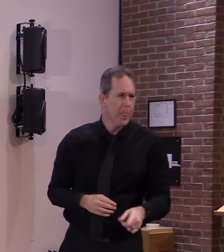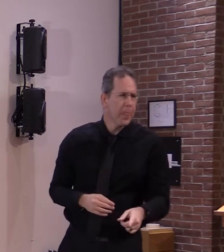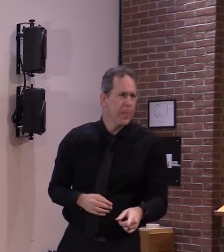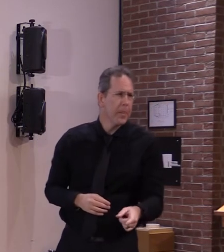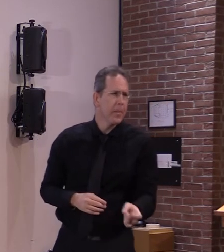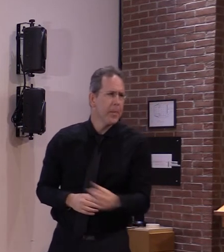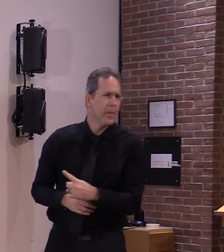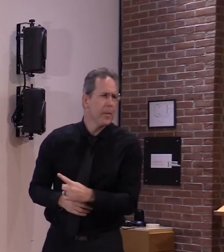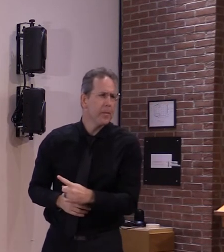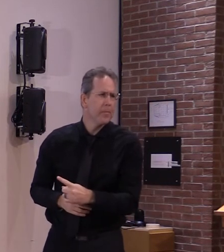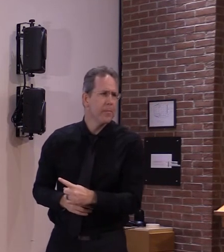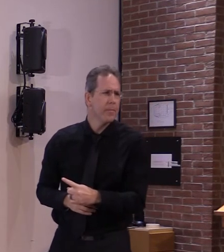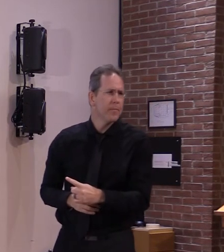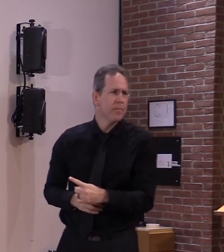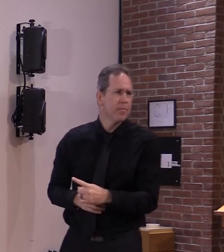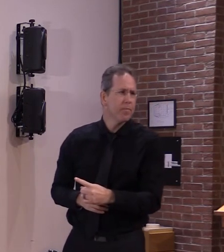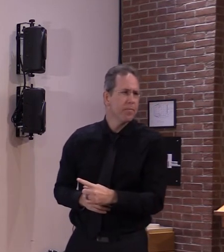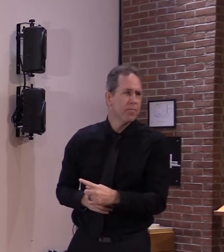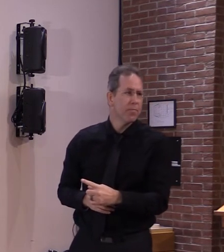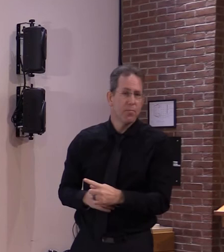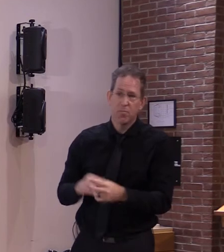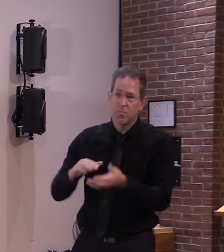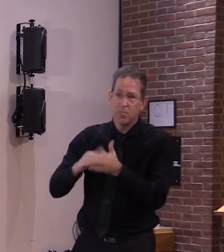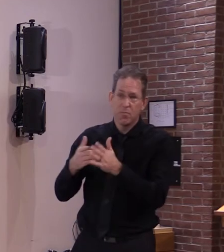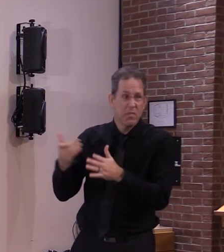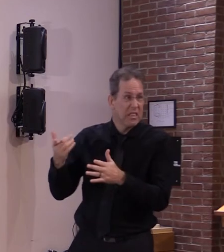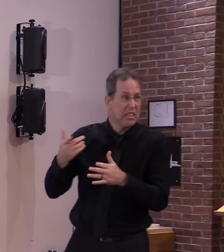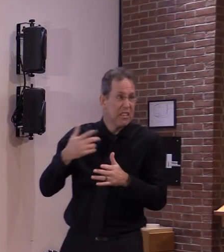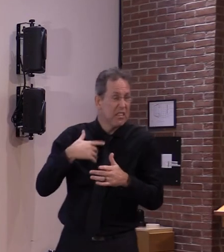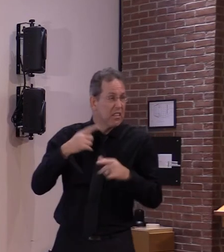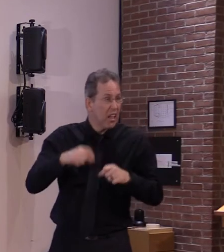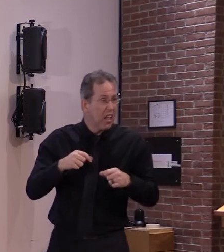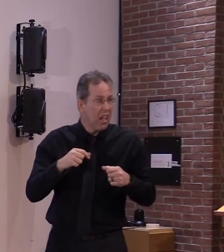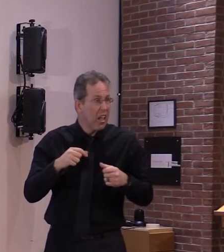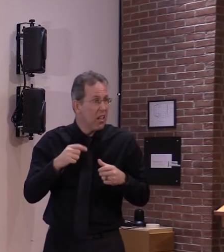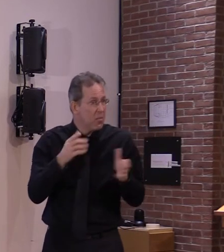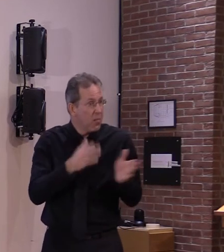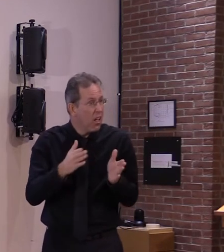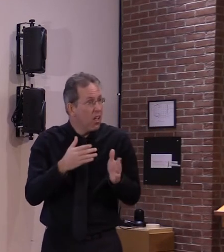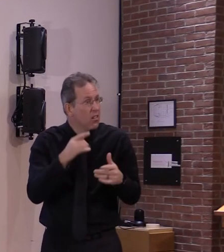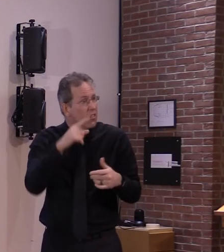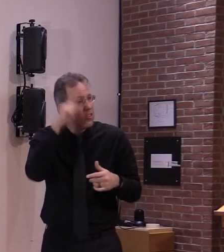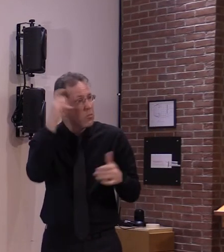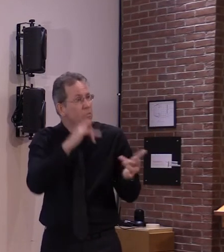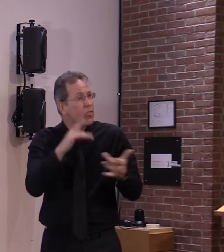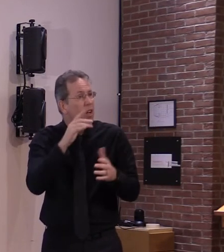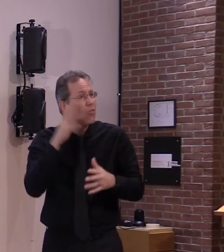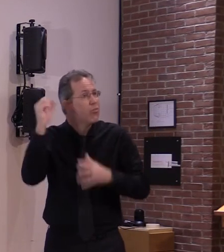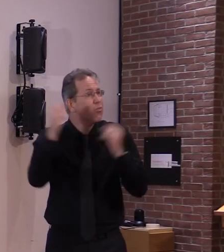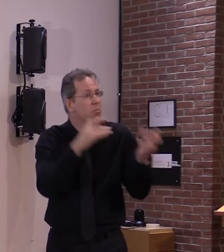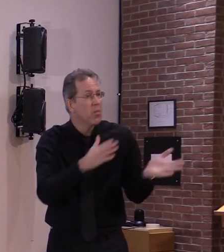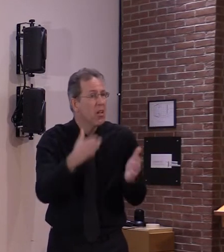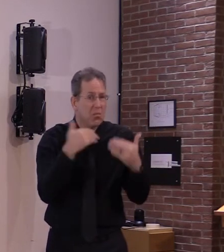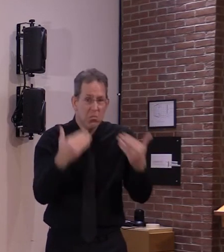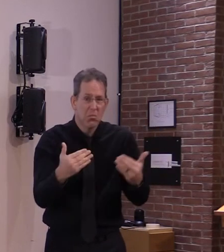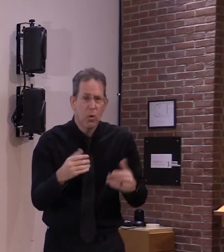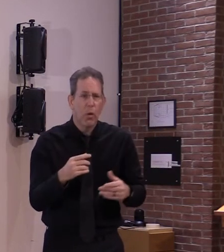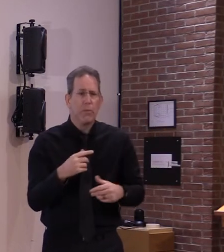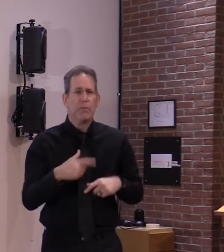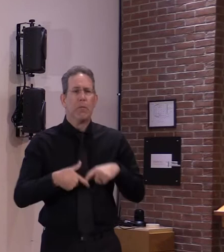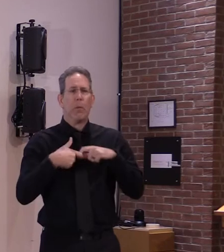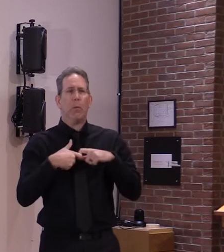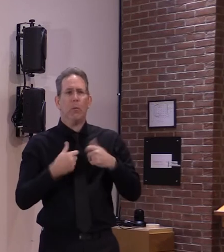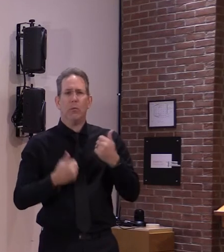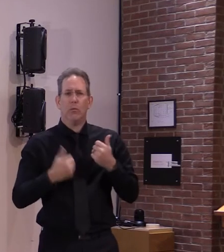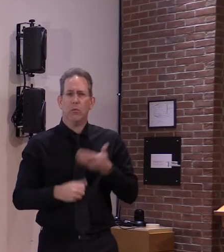well it depends on where i'm going stuart you know if you want to travel to like the northeast kingdom or